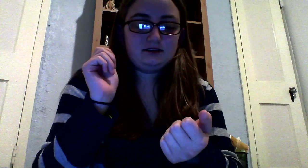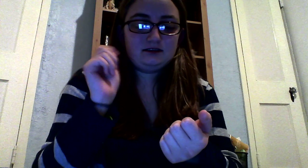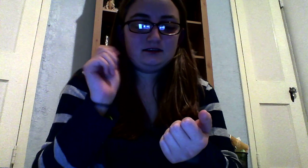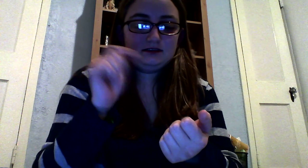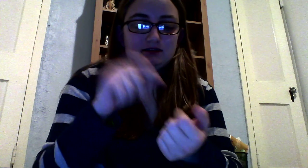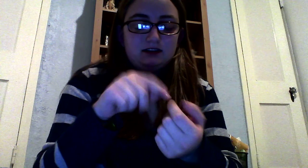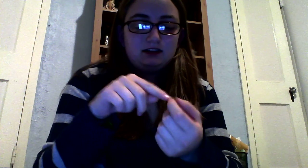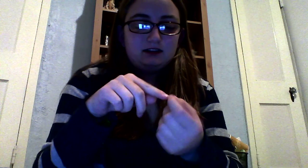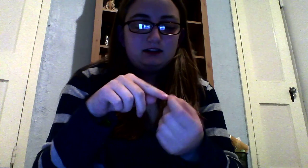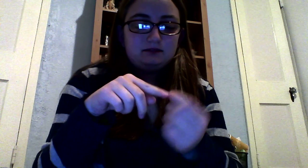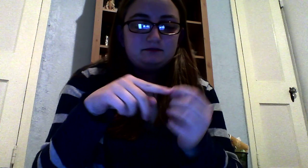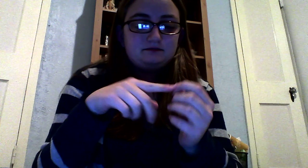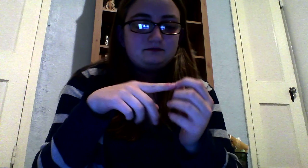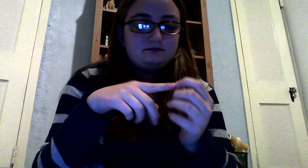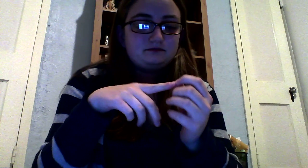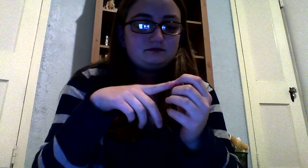um,